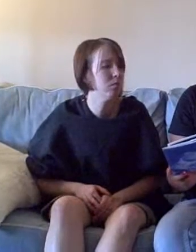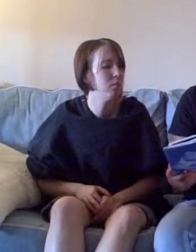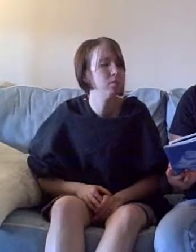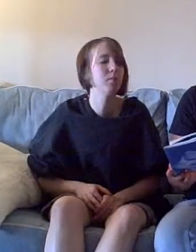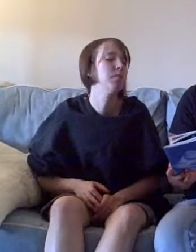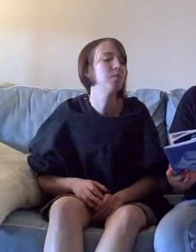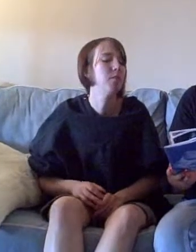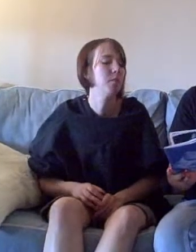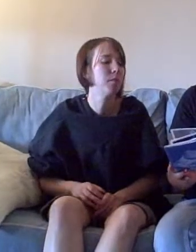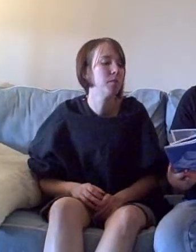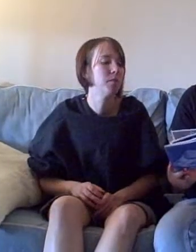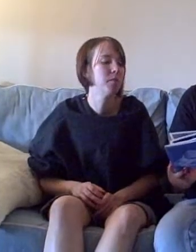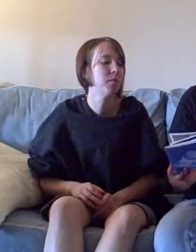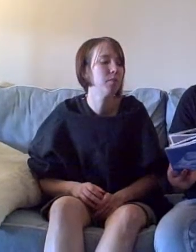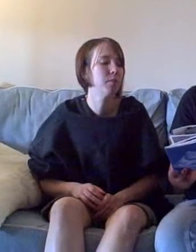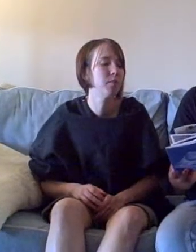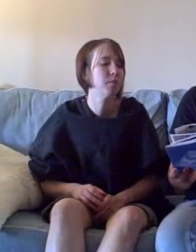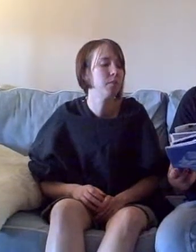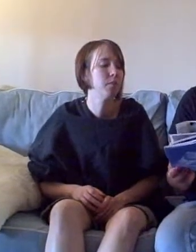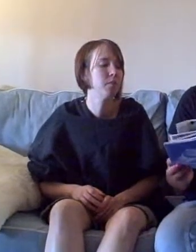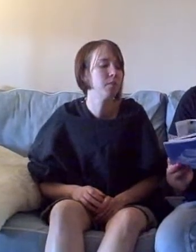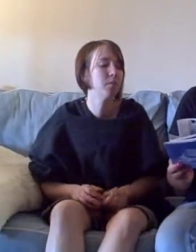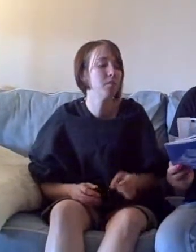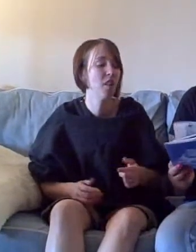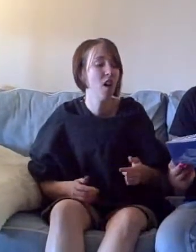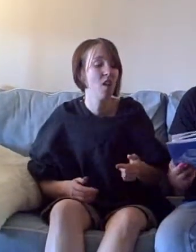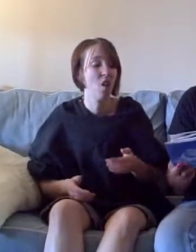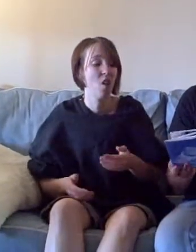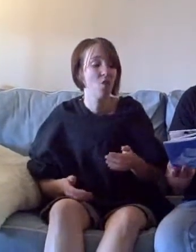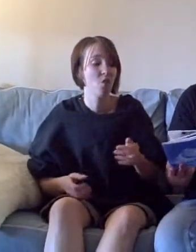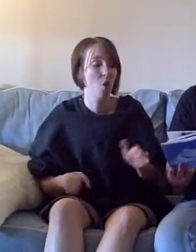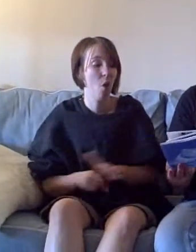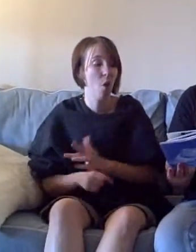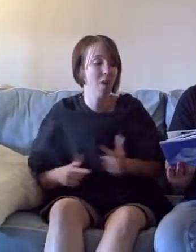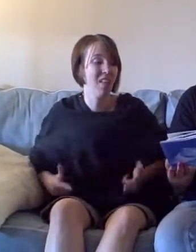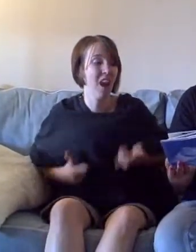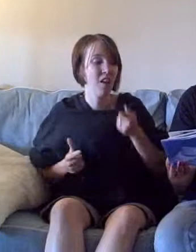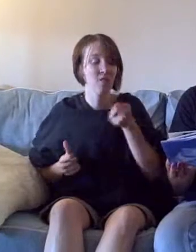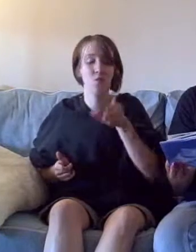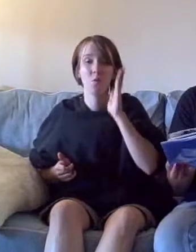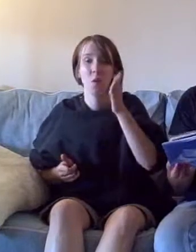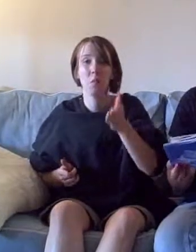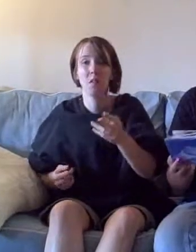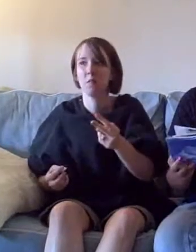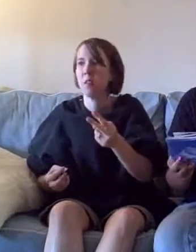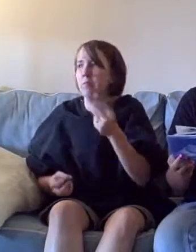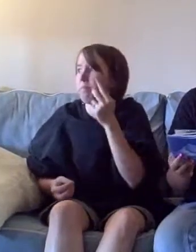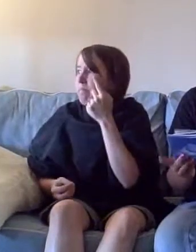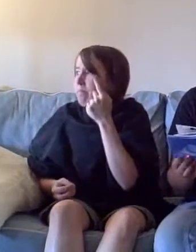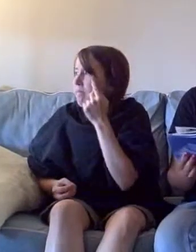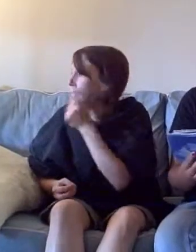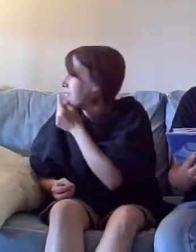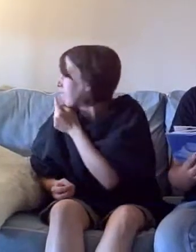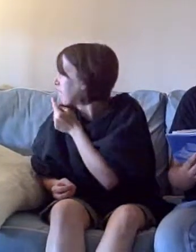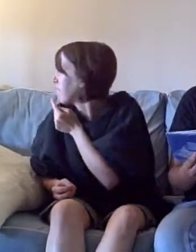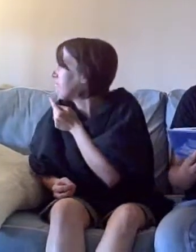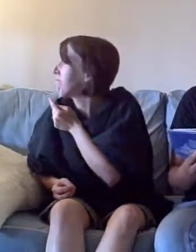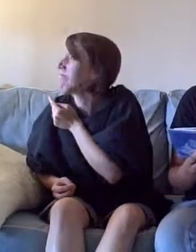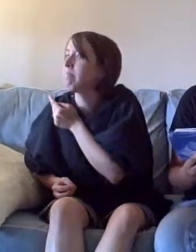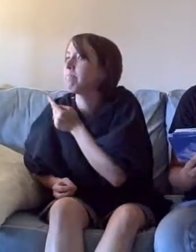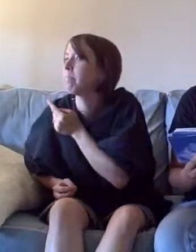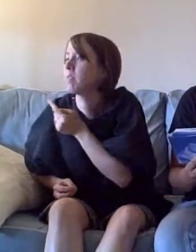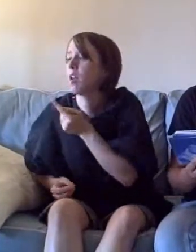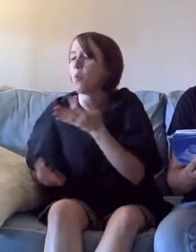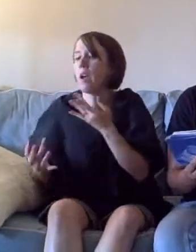Then you'll spend the rest of your life looking over your shoulder, waiting for everything to go wrong all